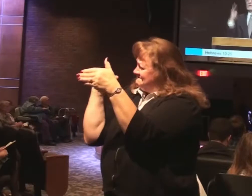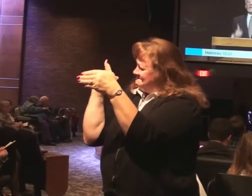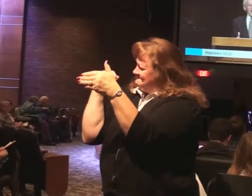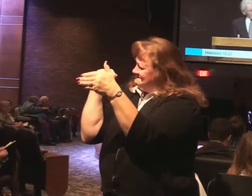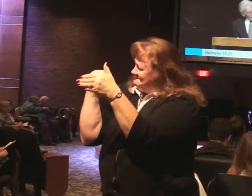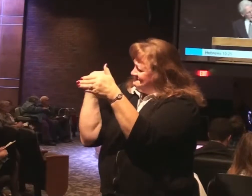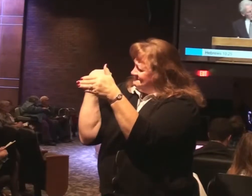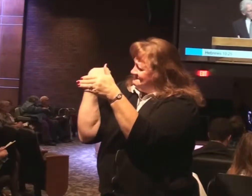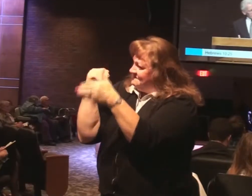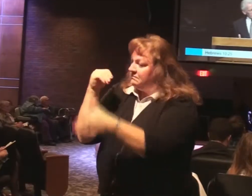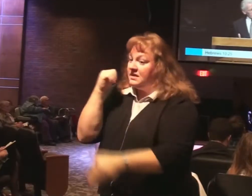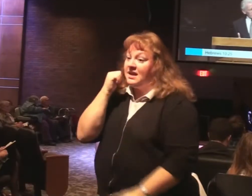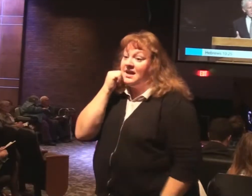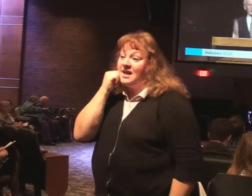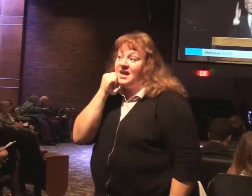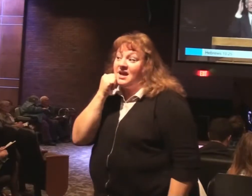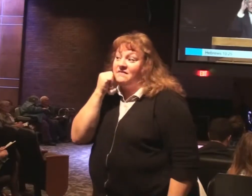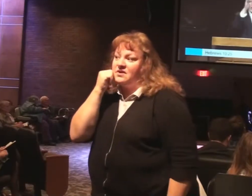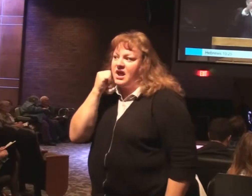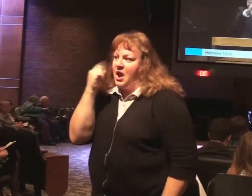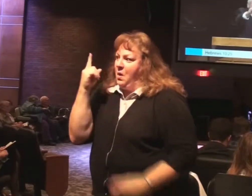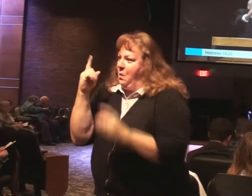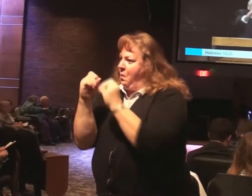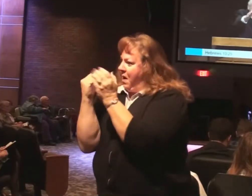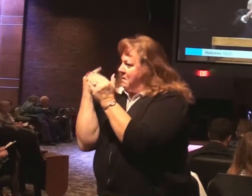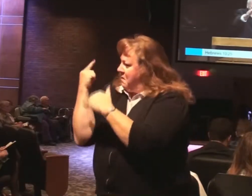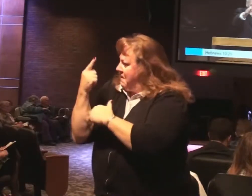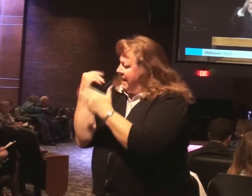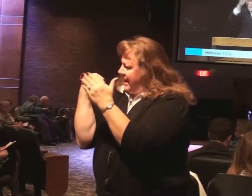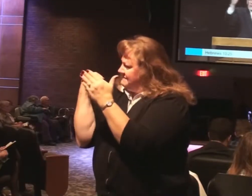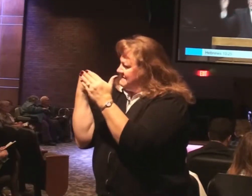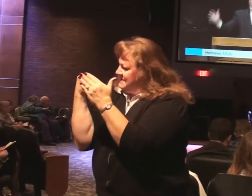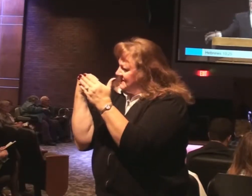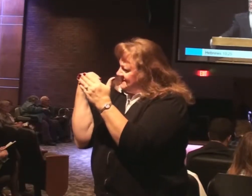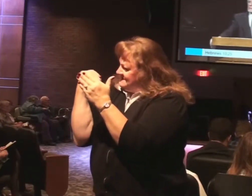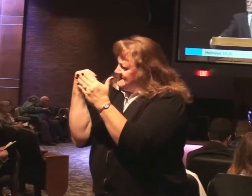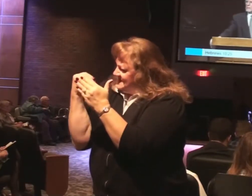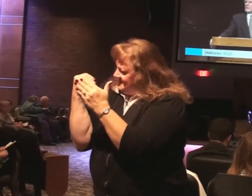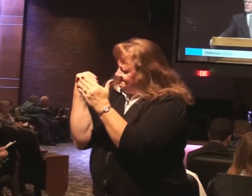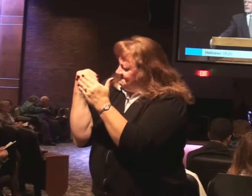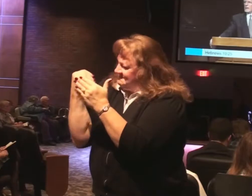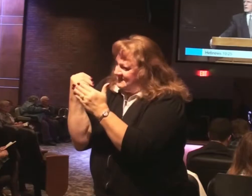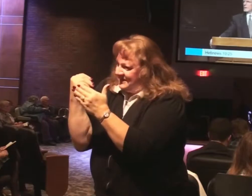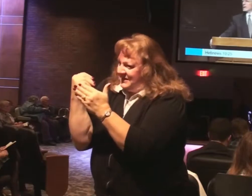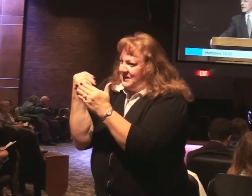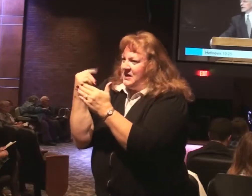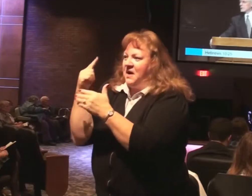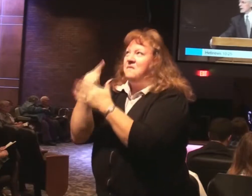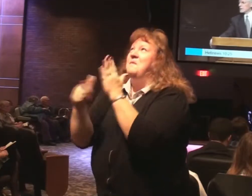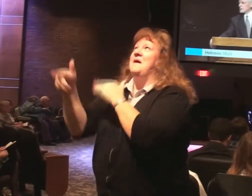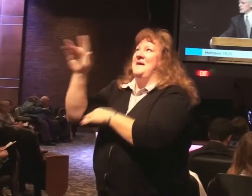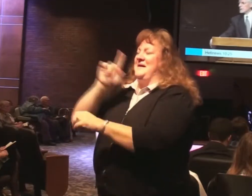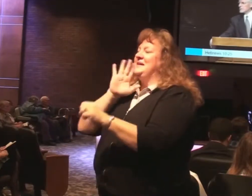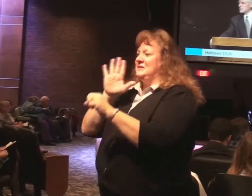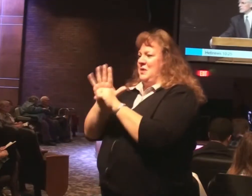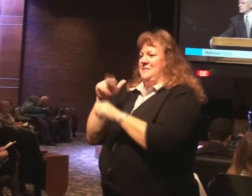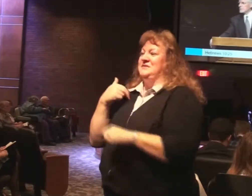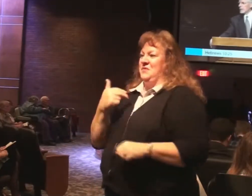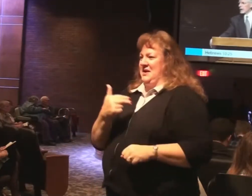day. Brings us closer to the fulfillment and realization of what God has promised. I